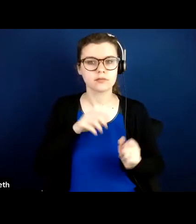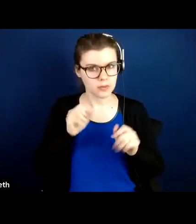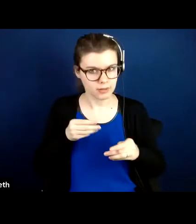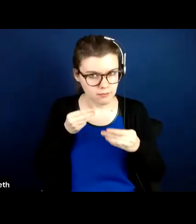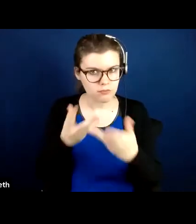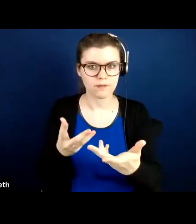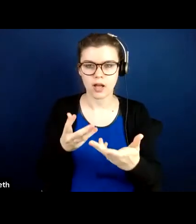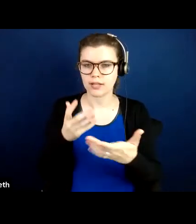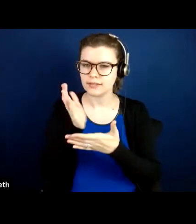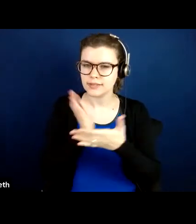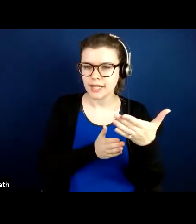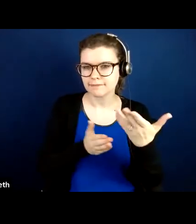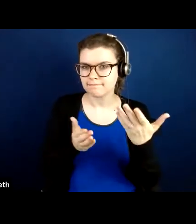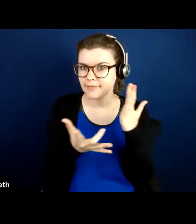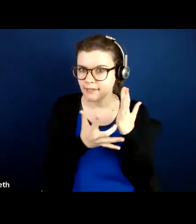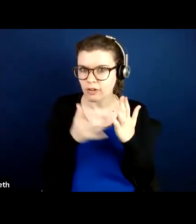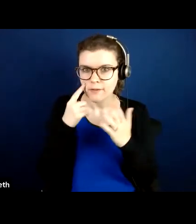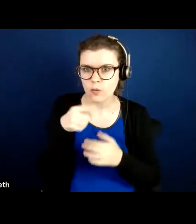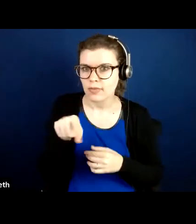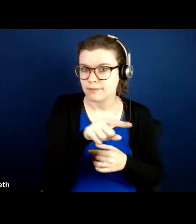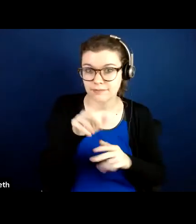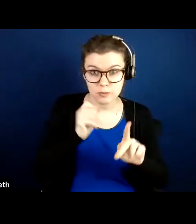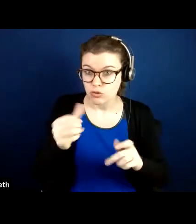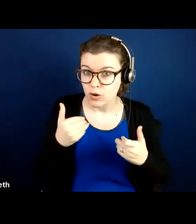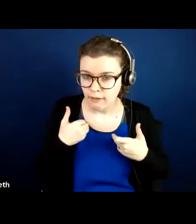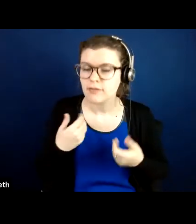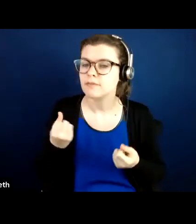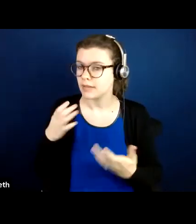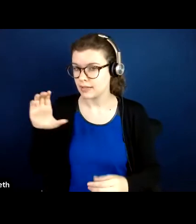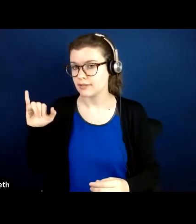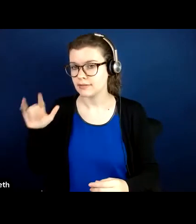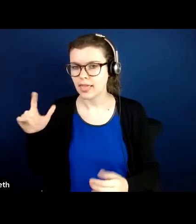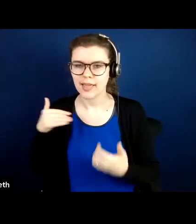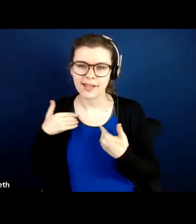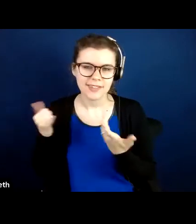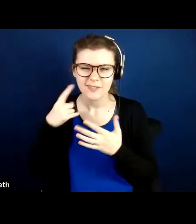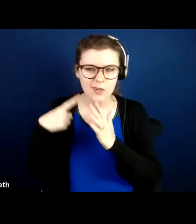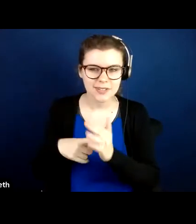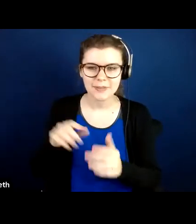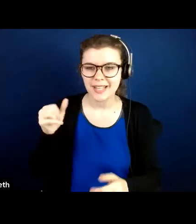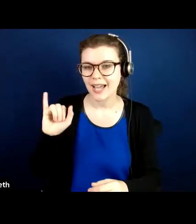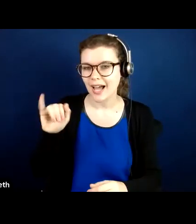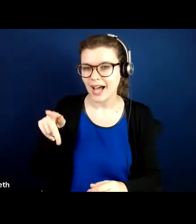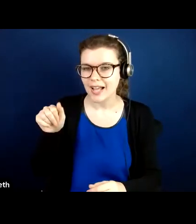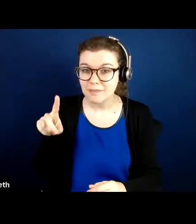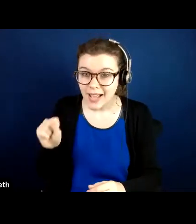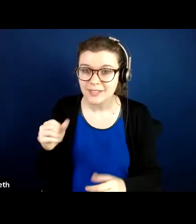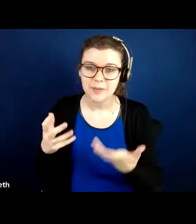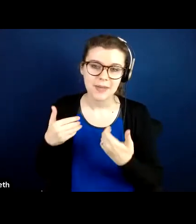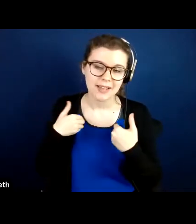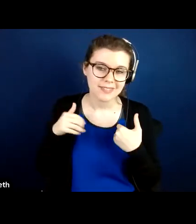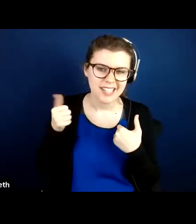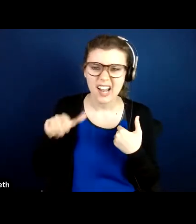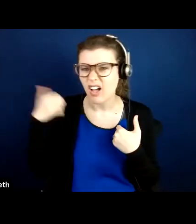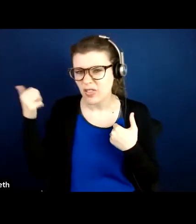that's happening more and more. Lots of centers for independent living have, you know, 10 iPads or 10 tablets. Lots of